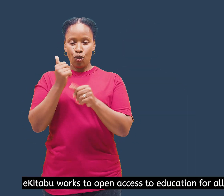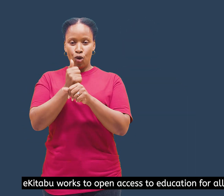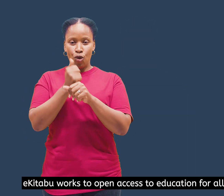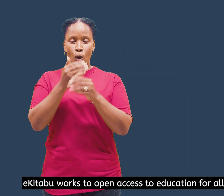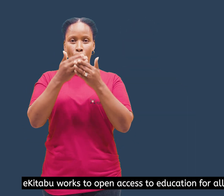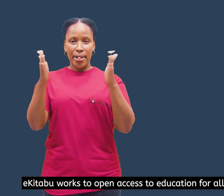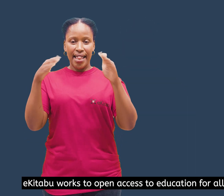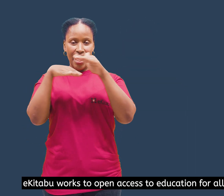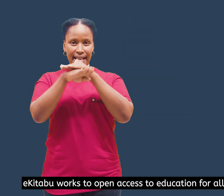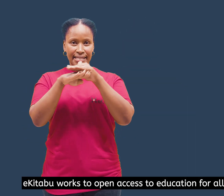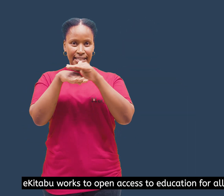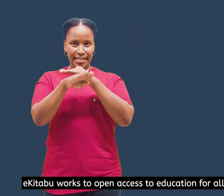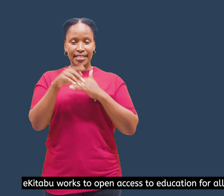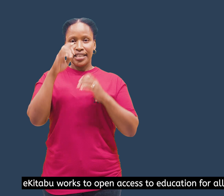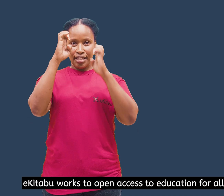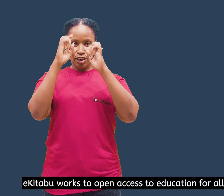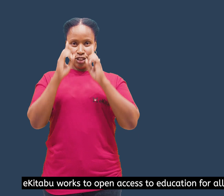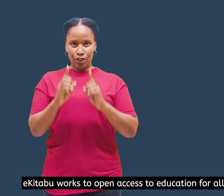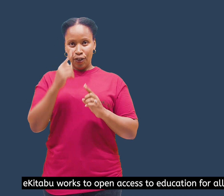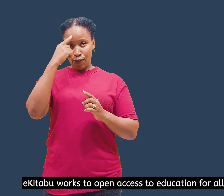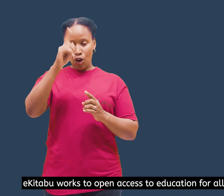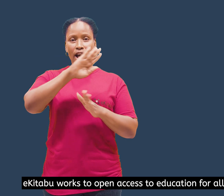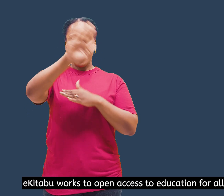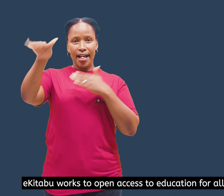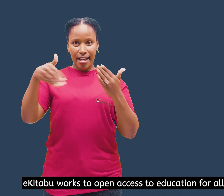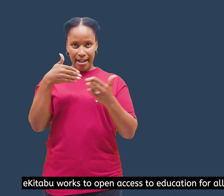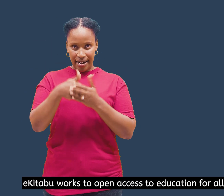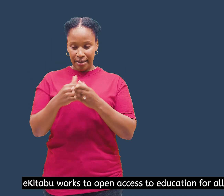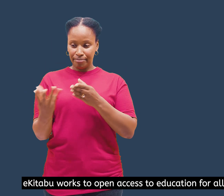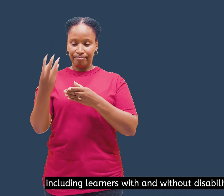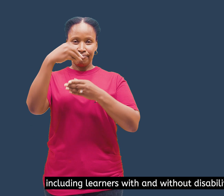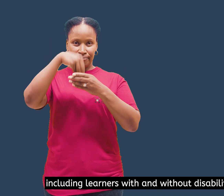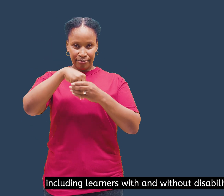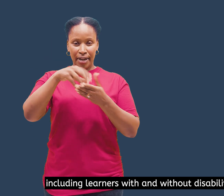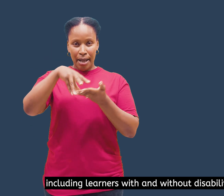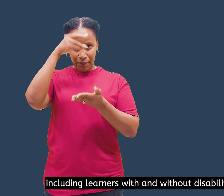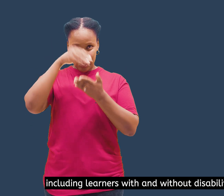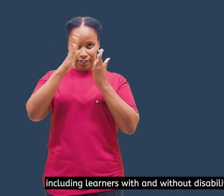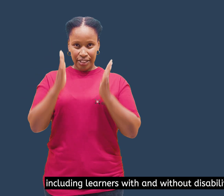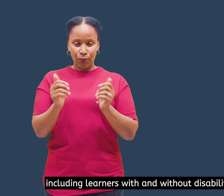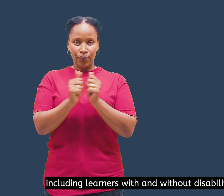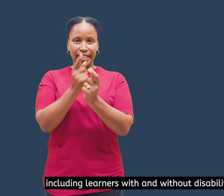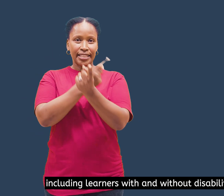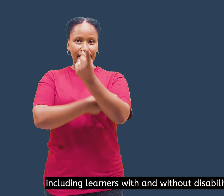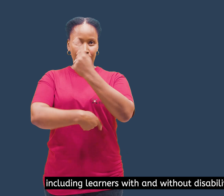Ikitabu works to open access to education for all learners, including learners with and without